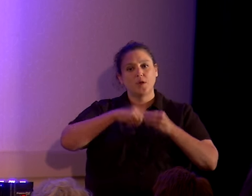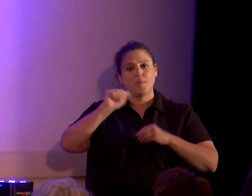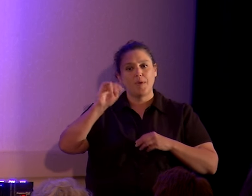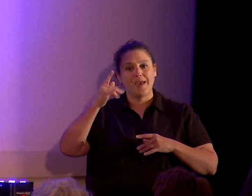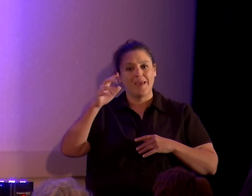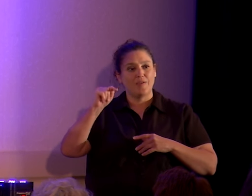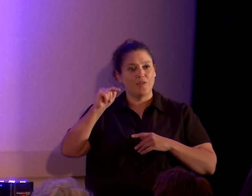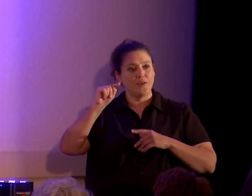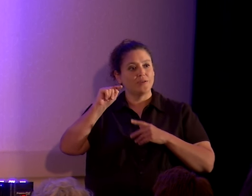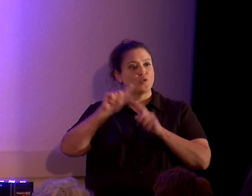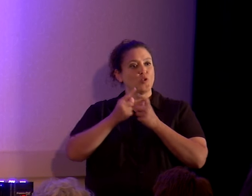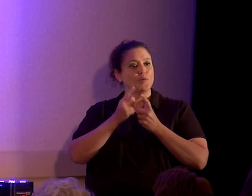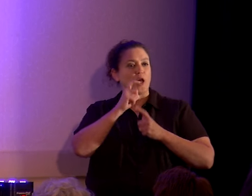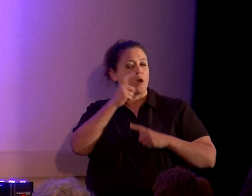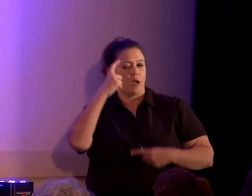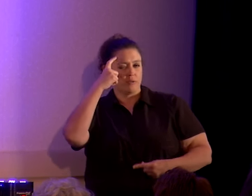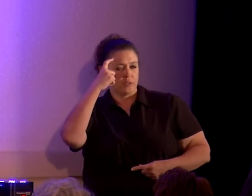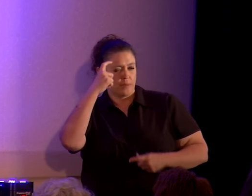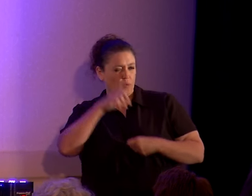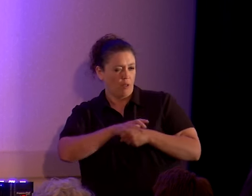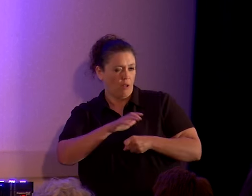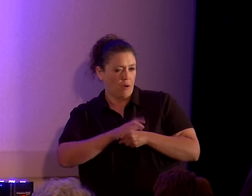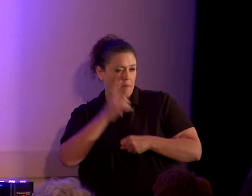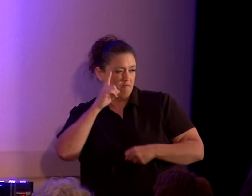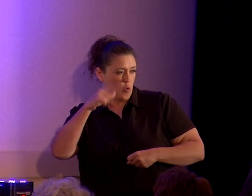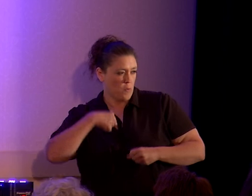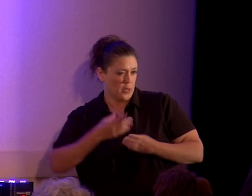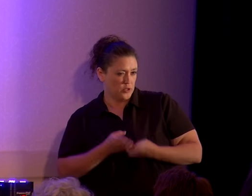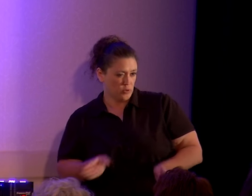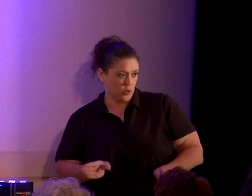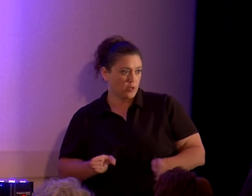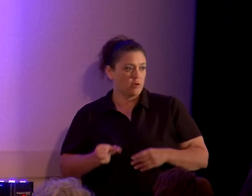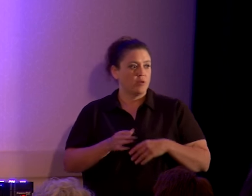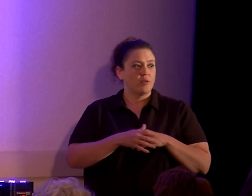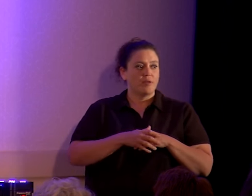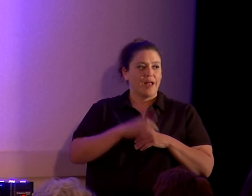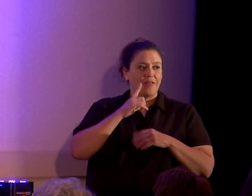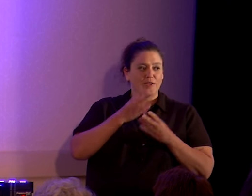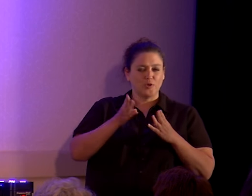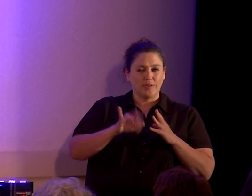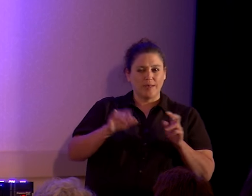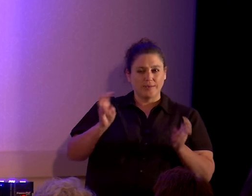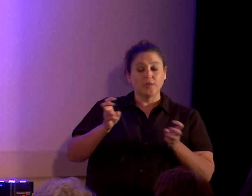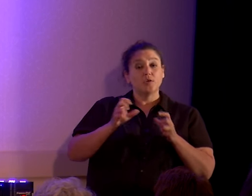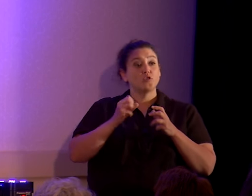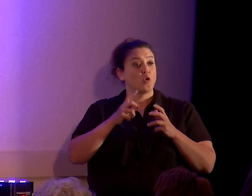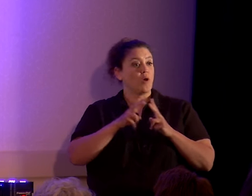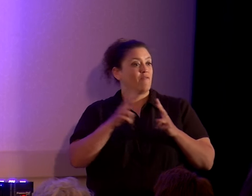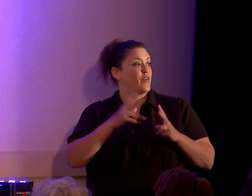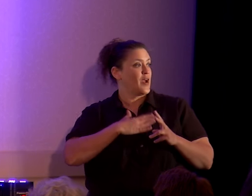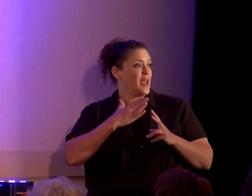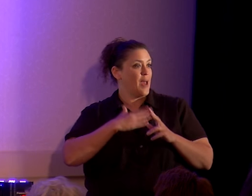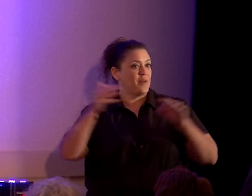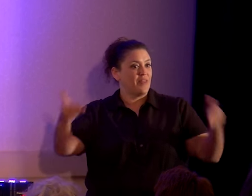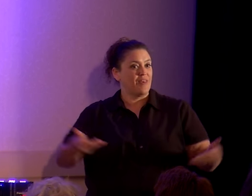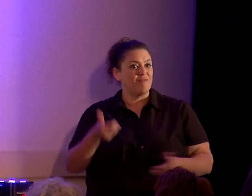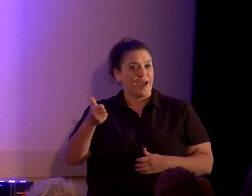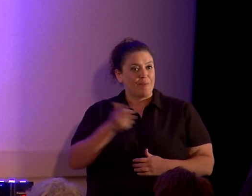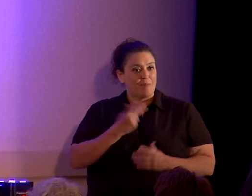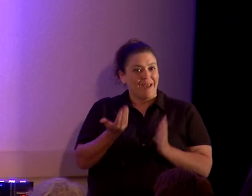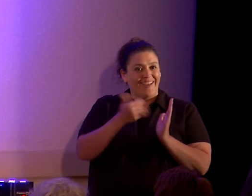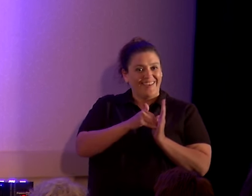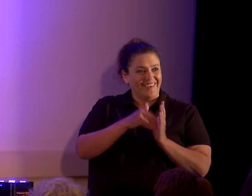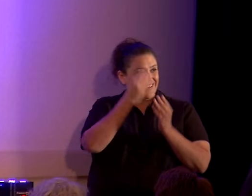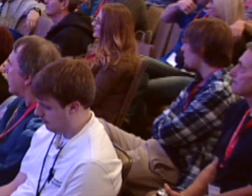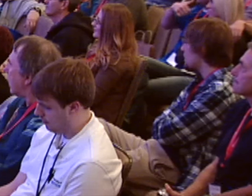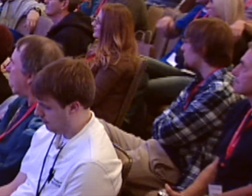groups aren't always skeptical enough, both to suit me and I think in general that it's an issue. And so I'm very happy that I was invited back this year to